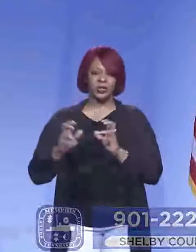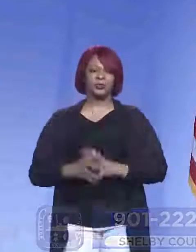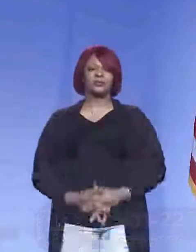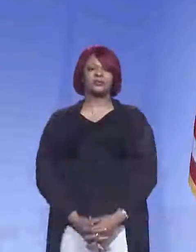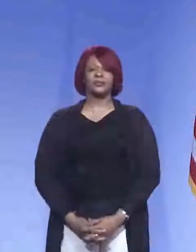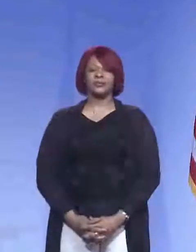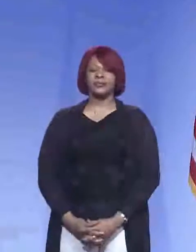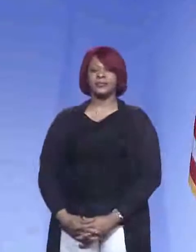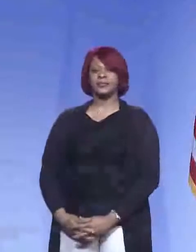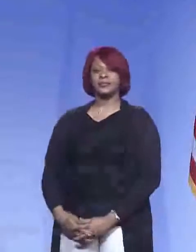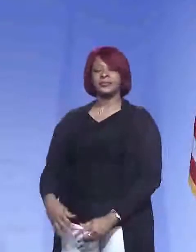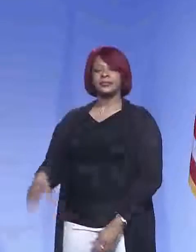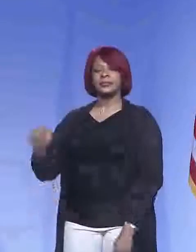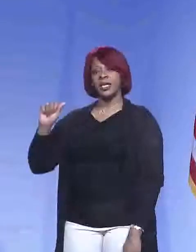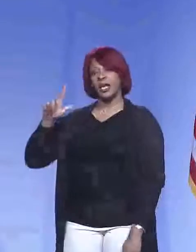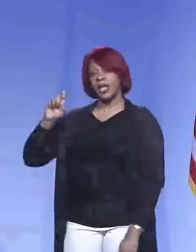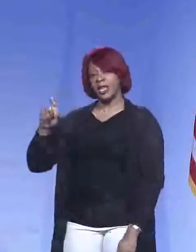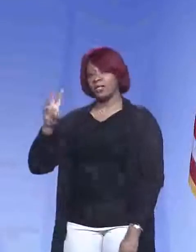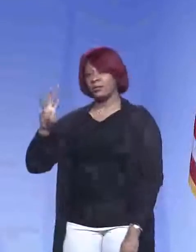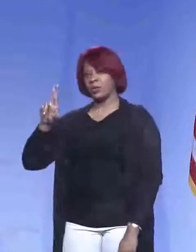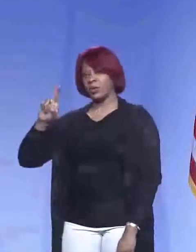Alex Coleman, WREG.